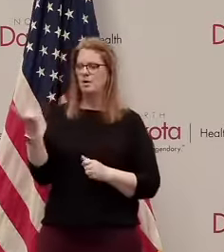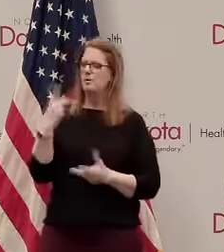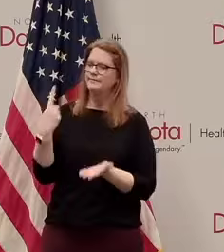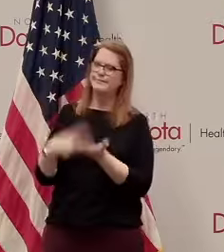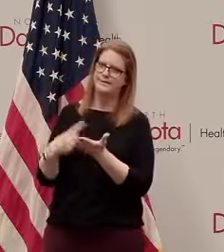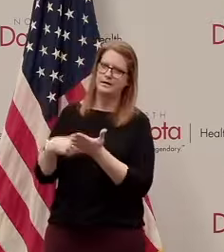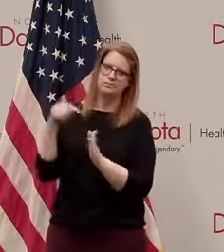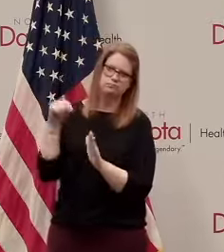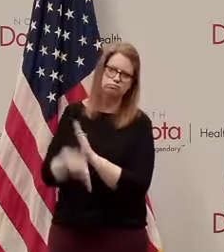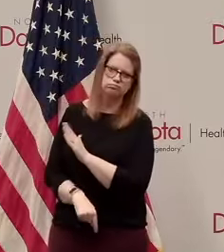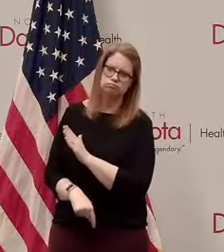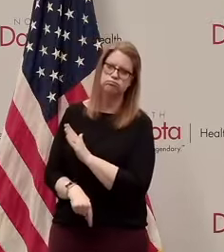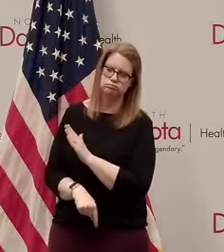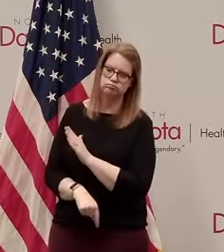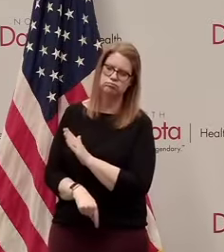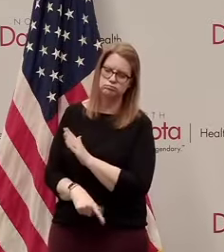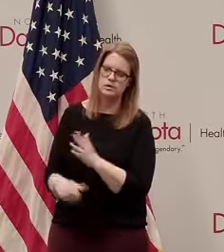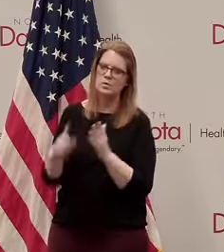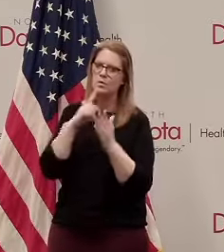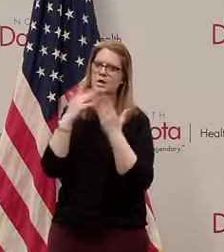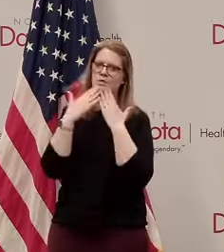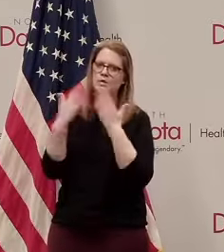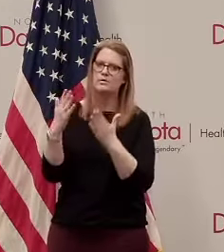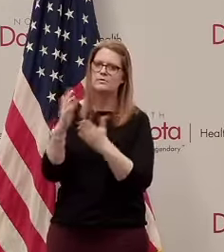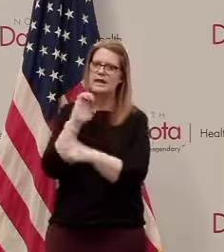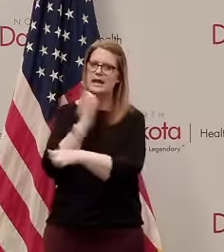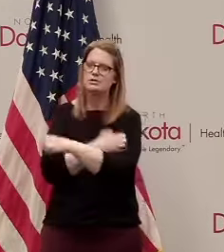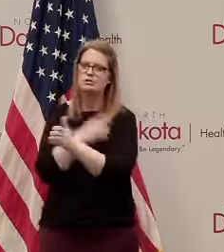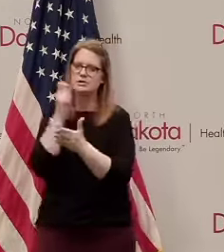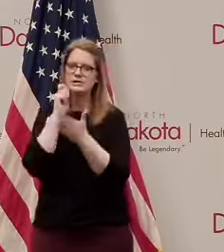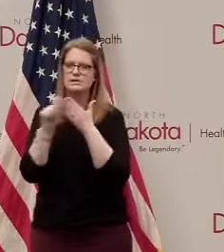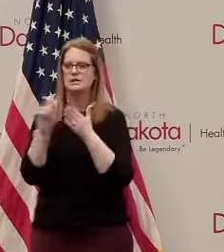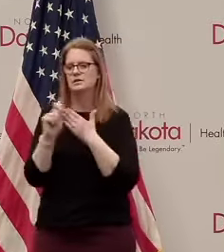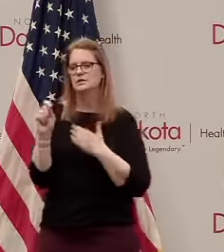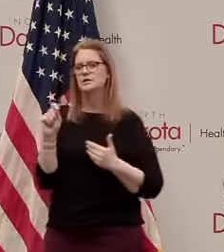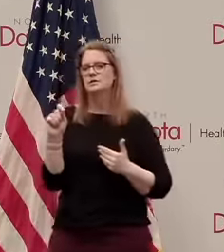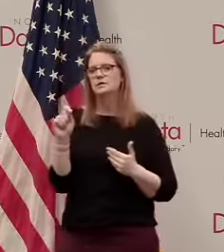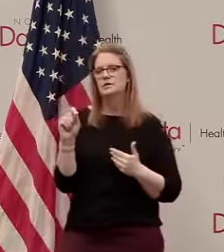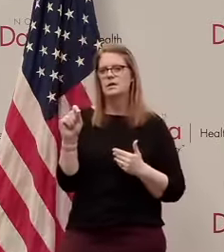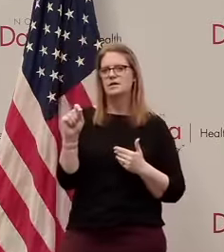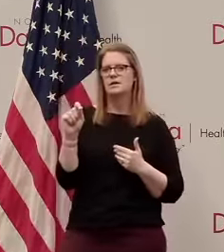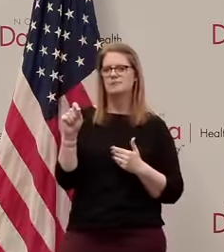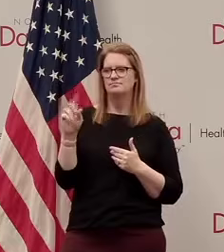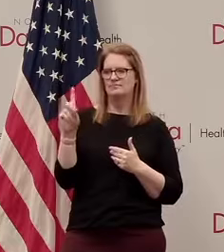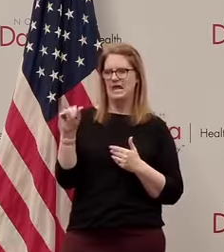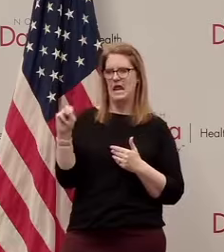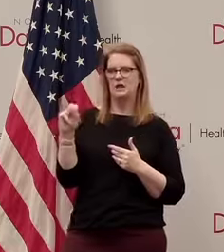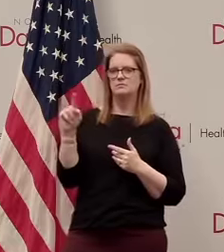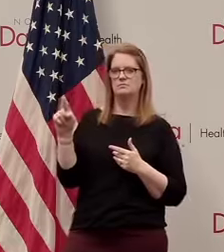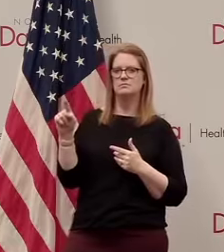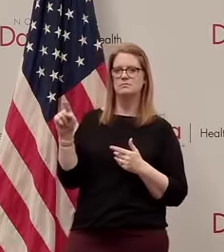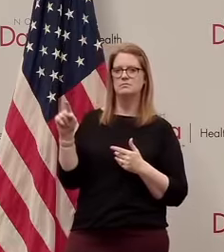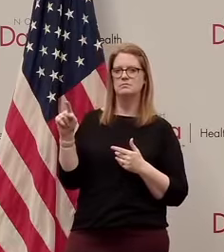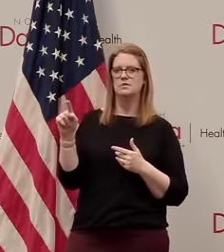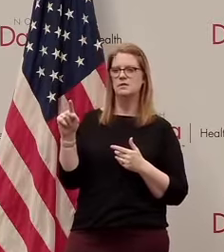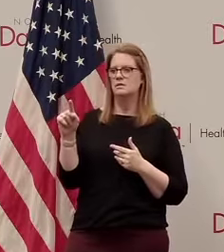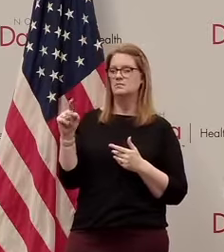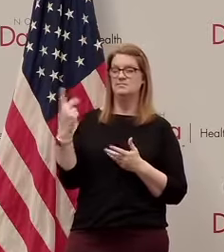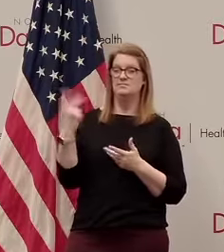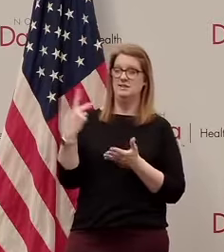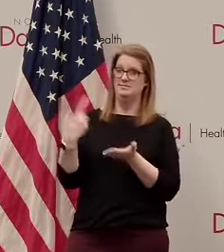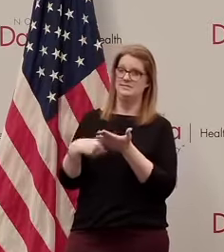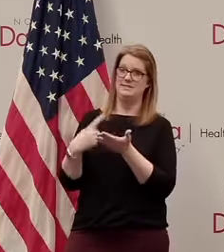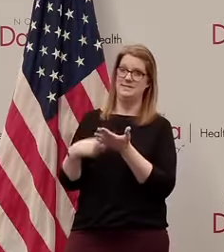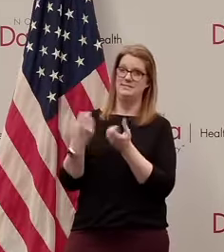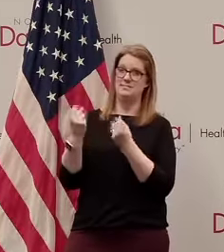times um very grateful to energy secretary uh dan brilliette who um we talked to on multiple times a